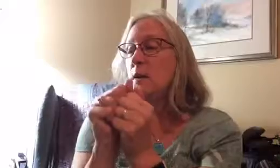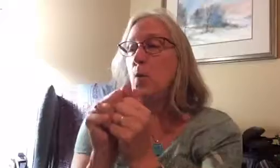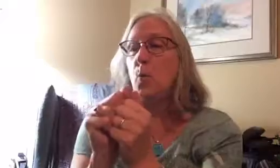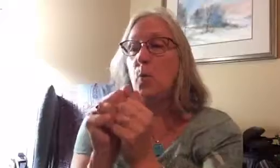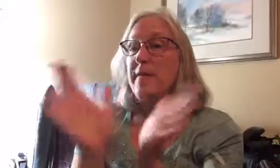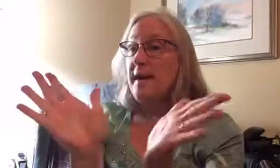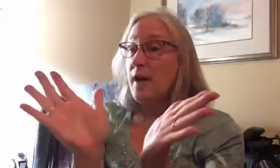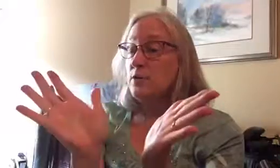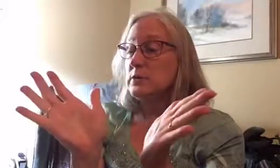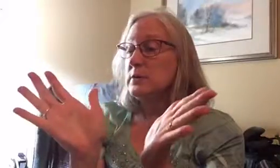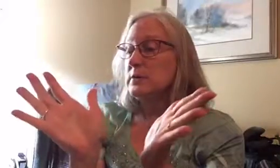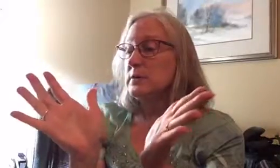without